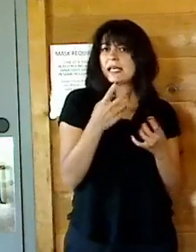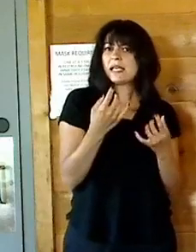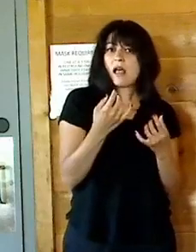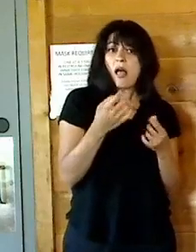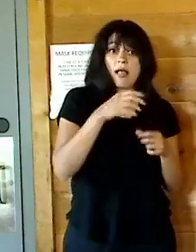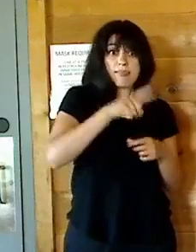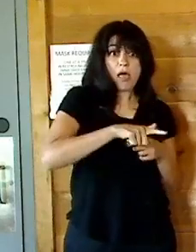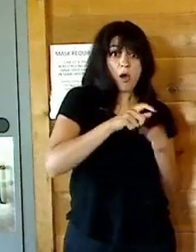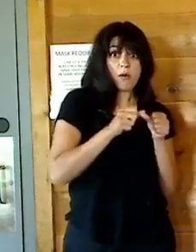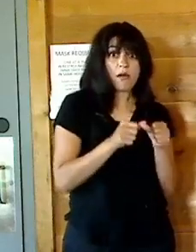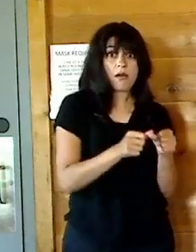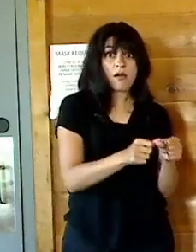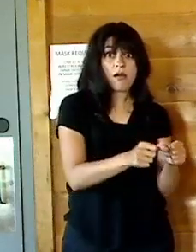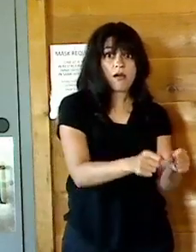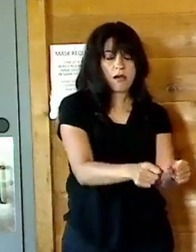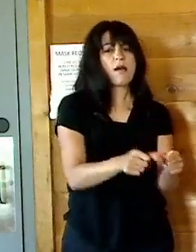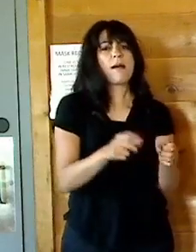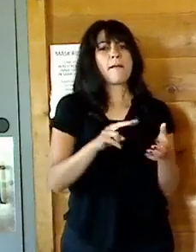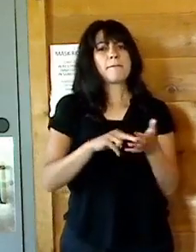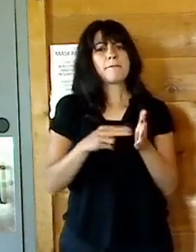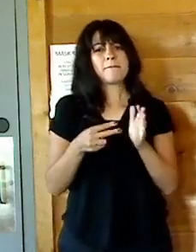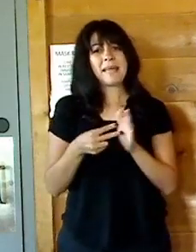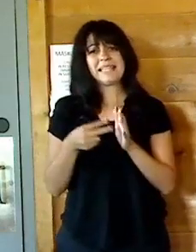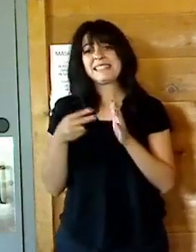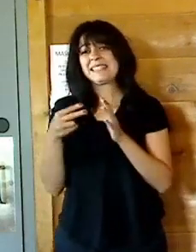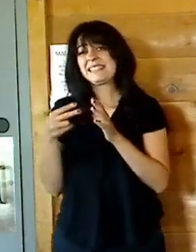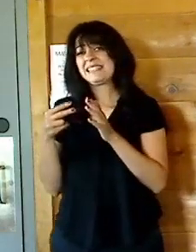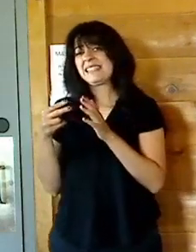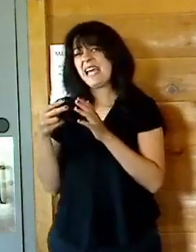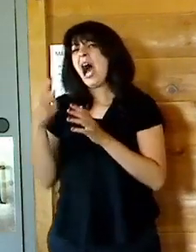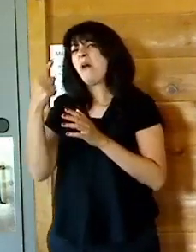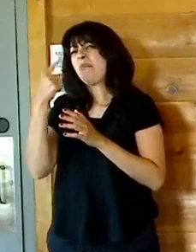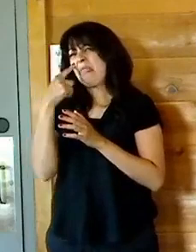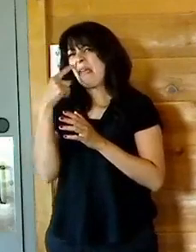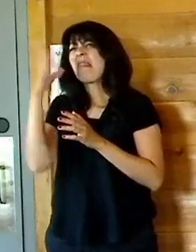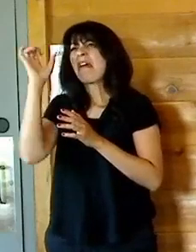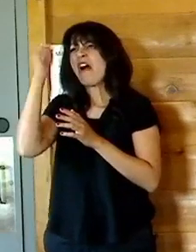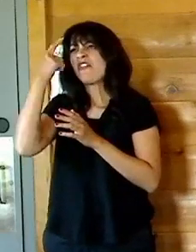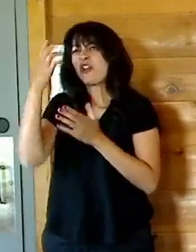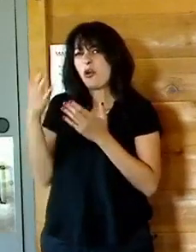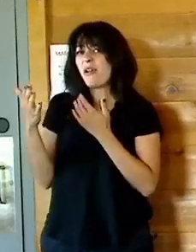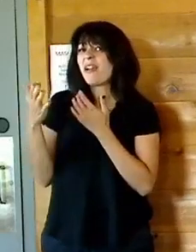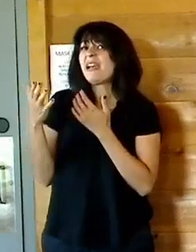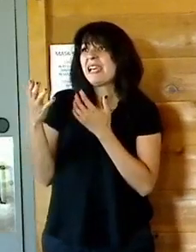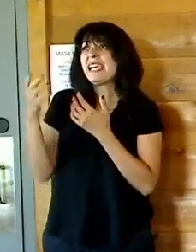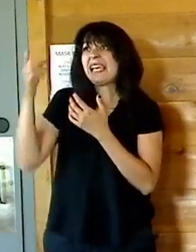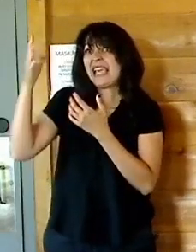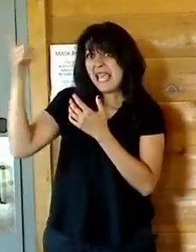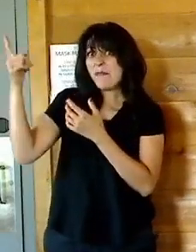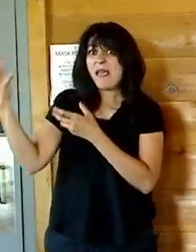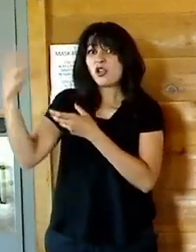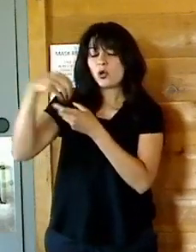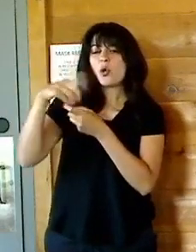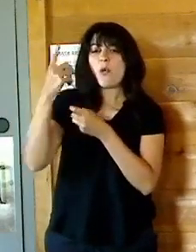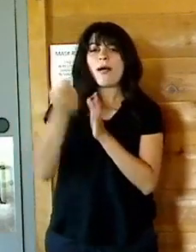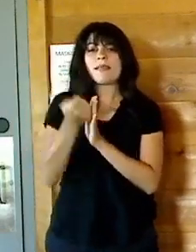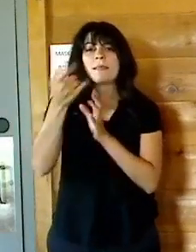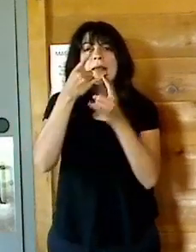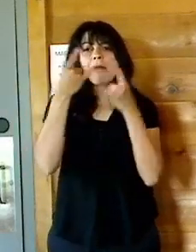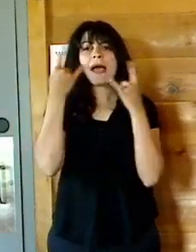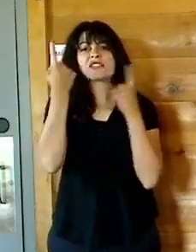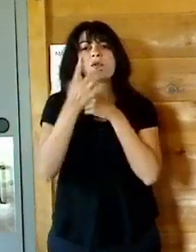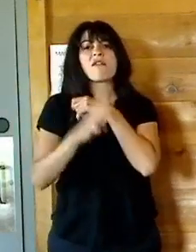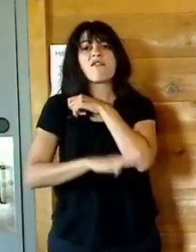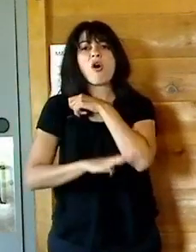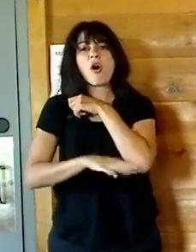lower, I would say even the governor will eliminate the mask requirement for the fall school year. But you need to communicate with your school